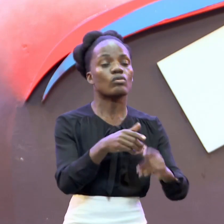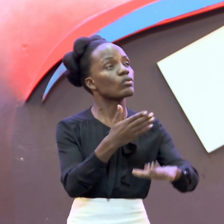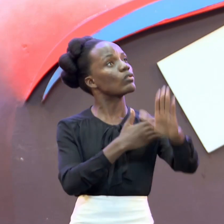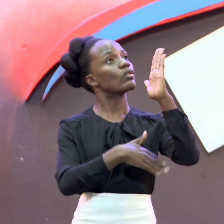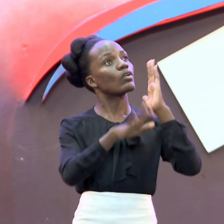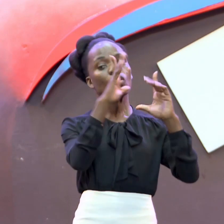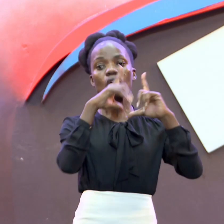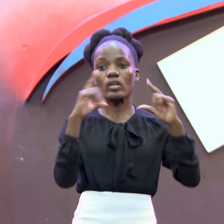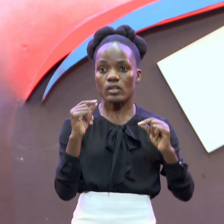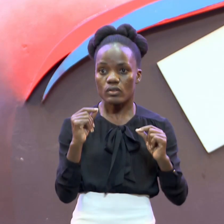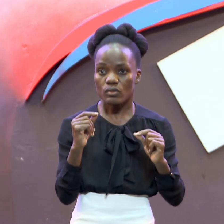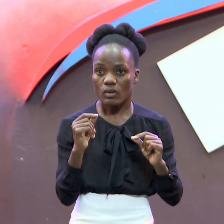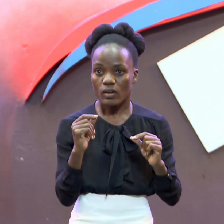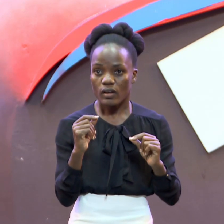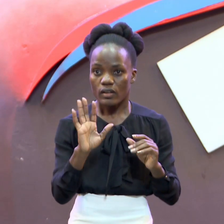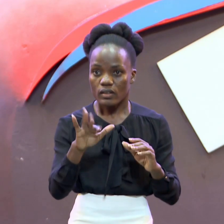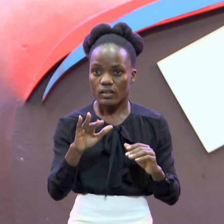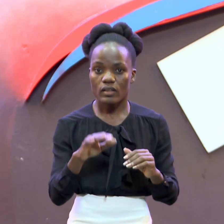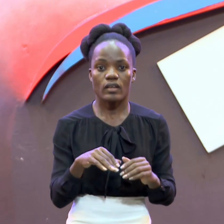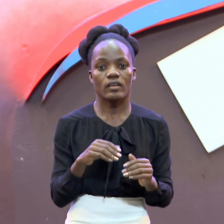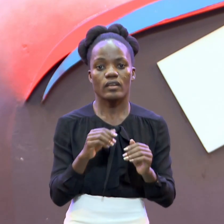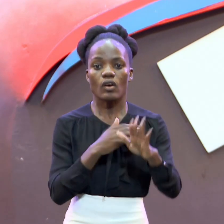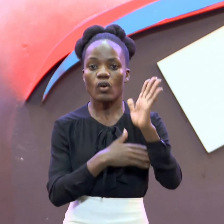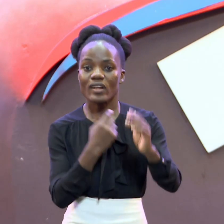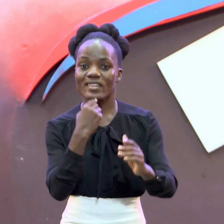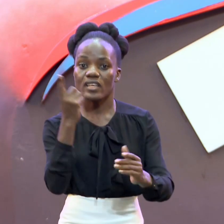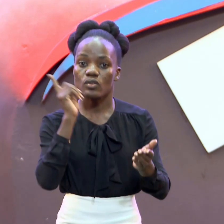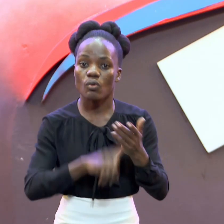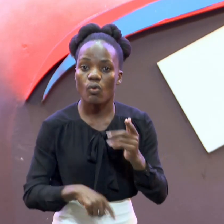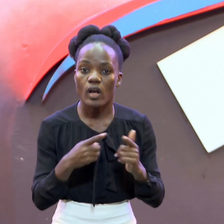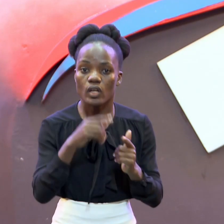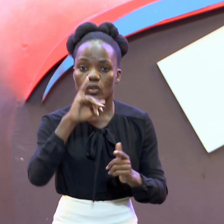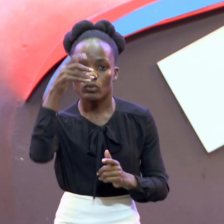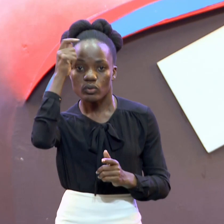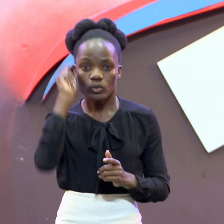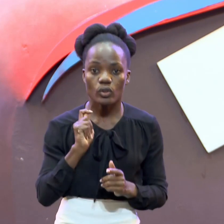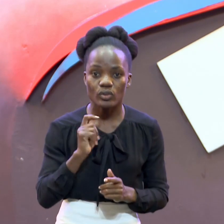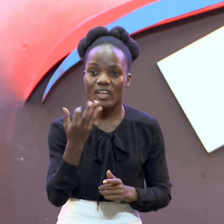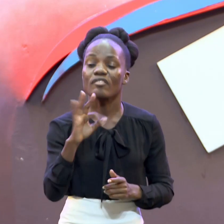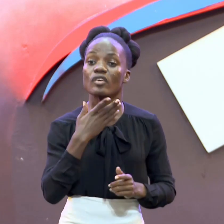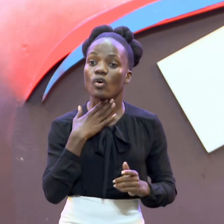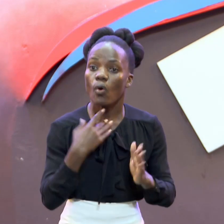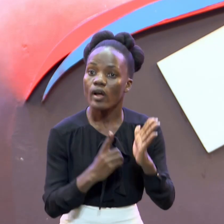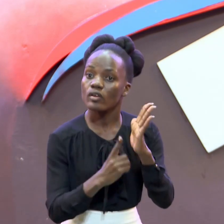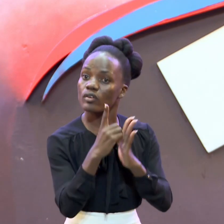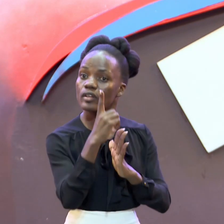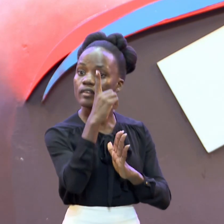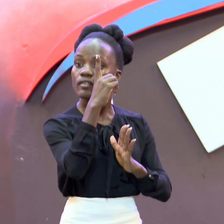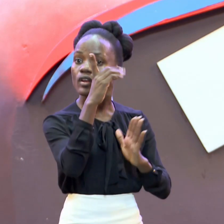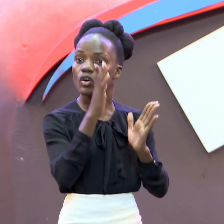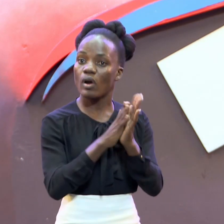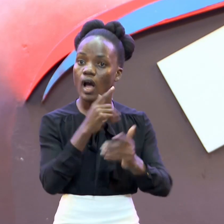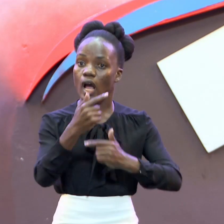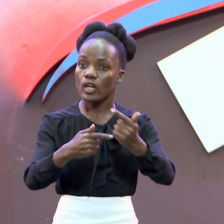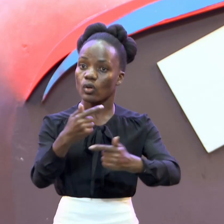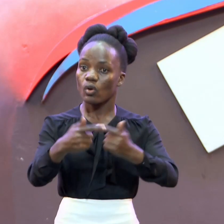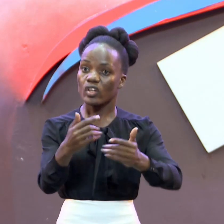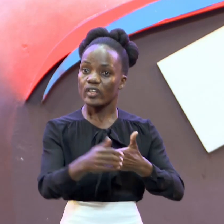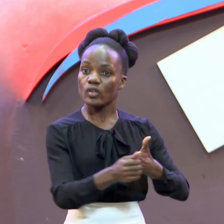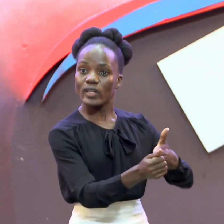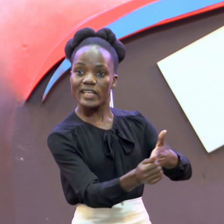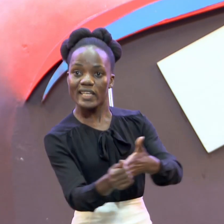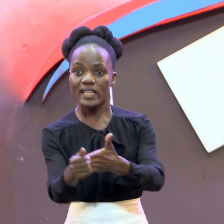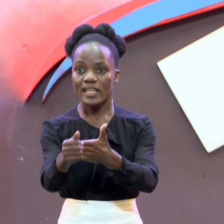He tells him That you know If you will Prosper If you'll be able To carry on The leadership